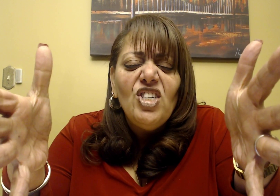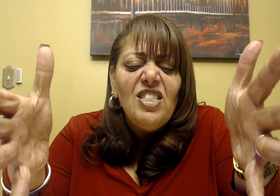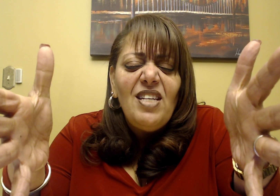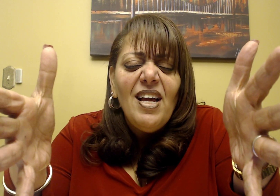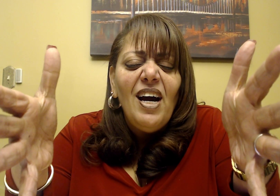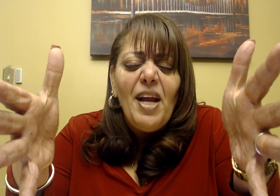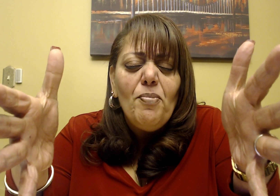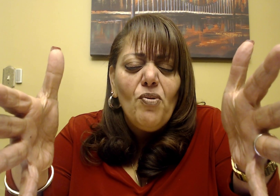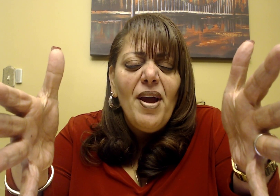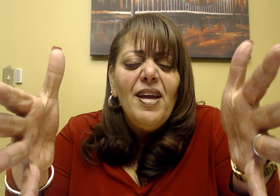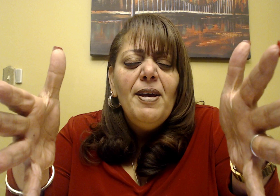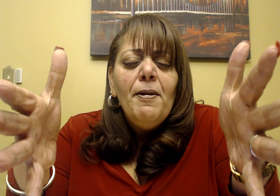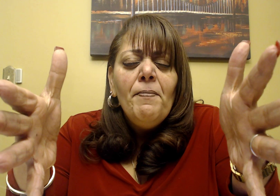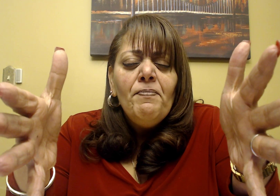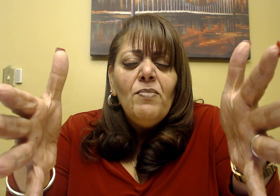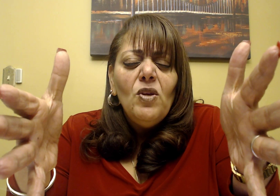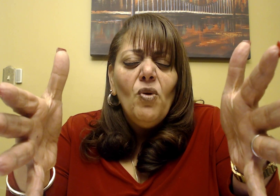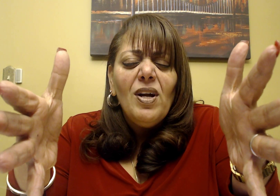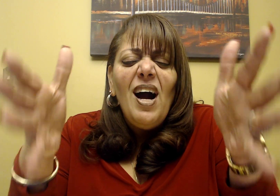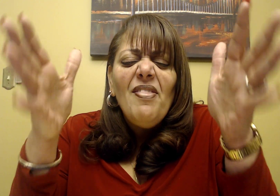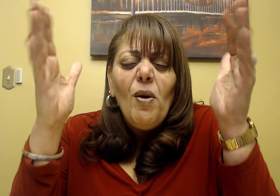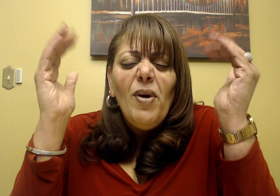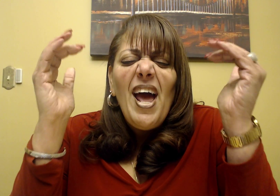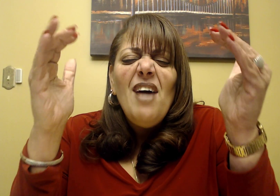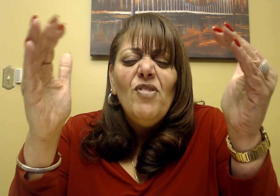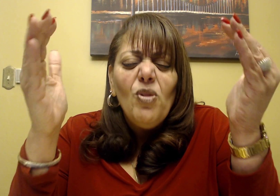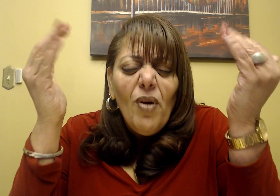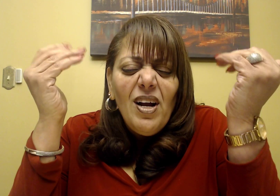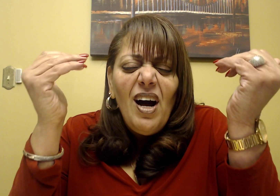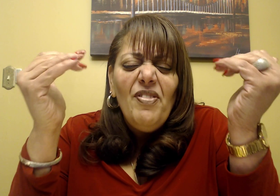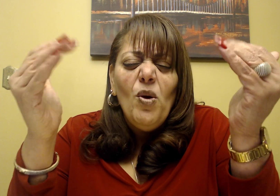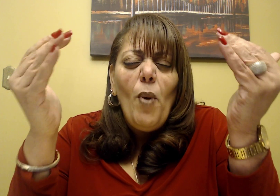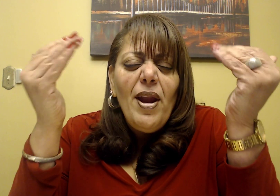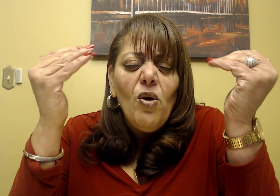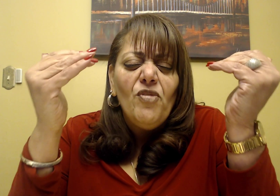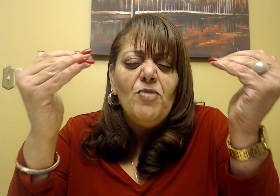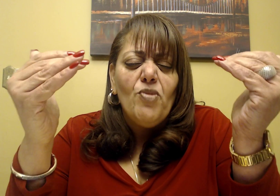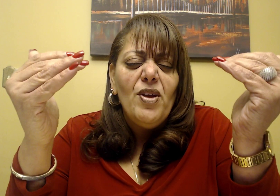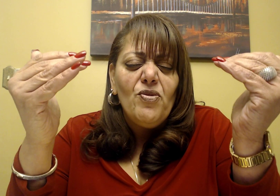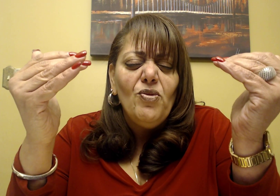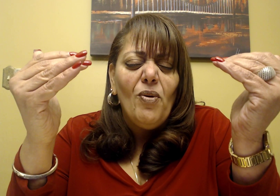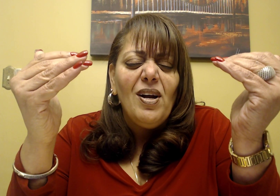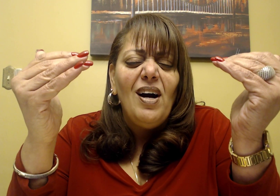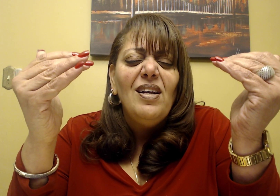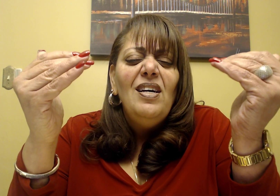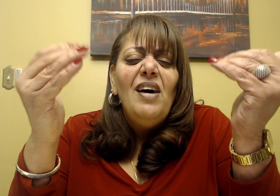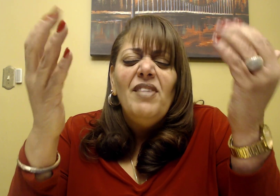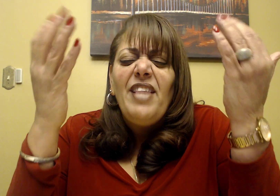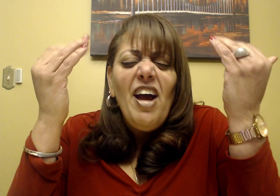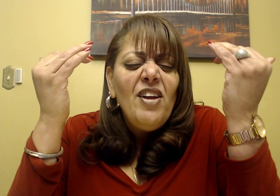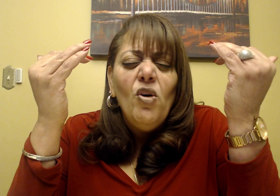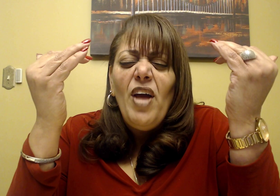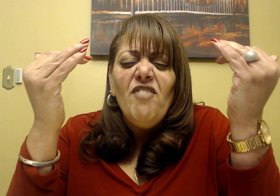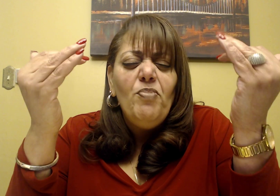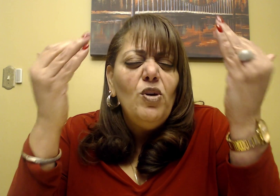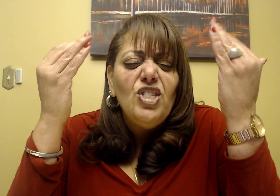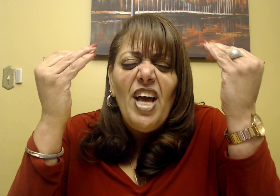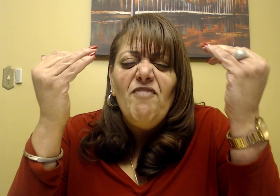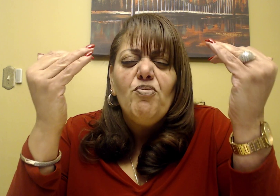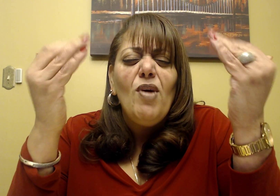today, God, and I pray, Lord God, that whatever, Lord God, they're waiting on for breakthrough, Lord God, that they, I know they have pushed, they have pressed,